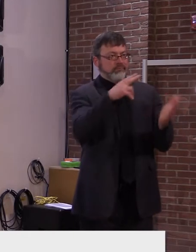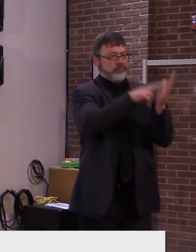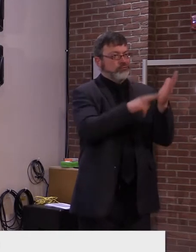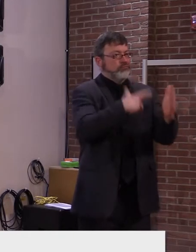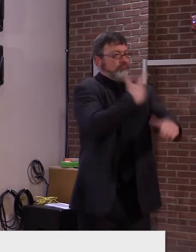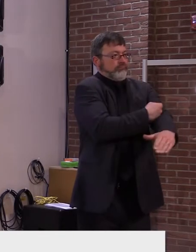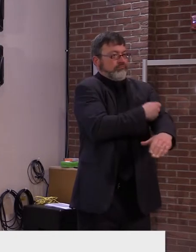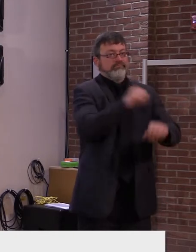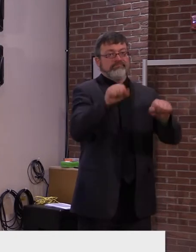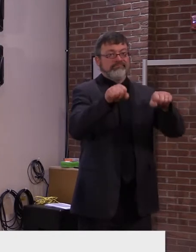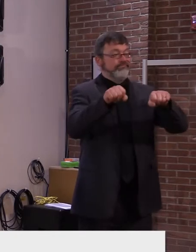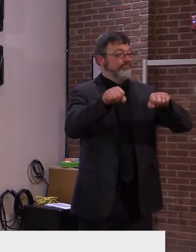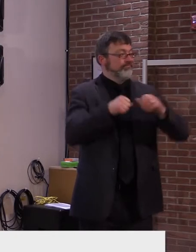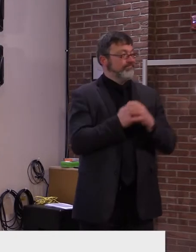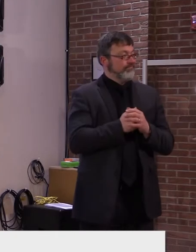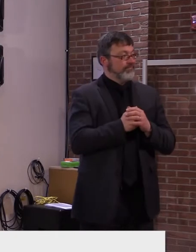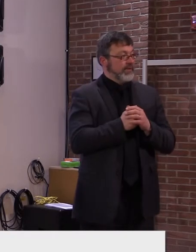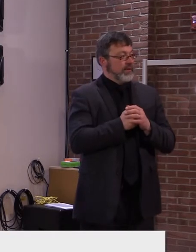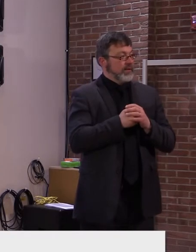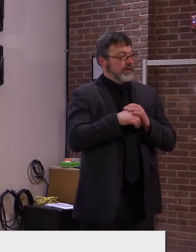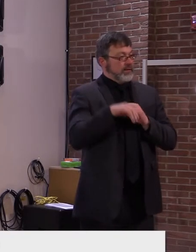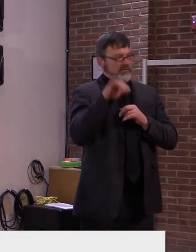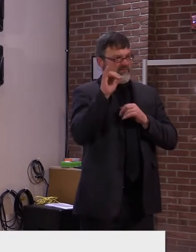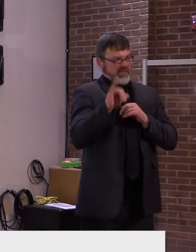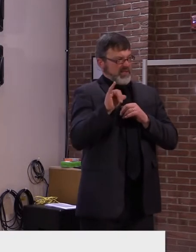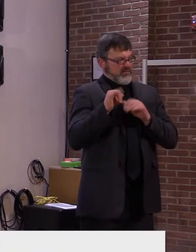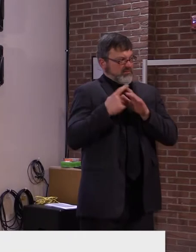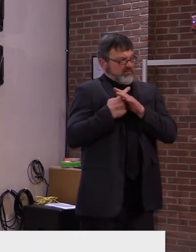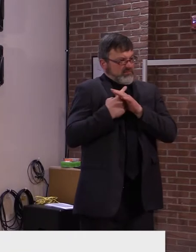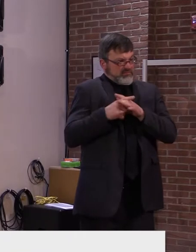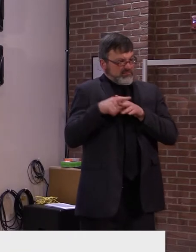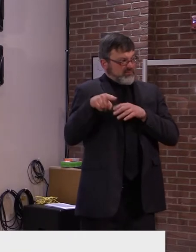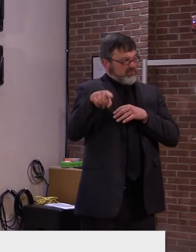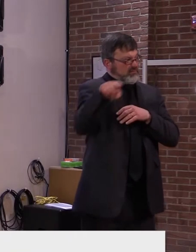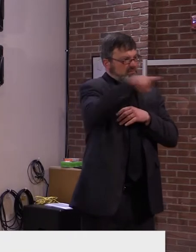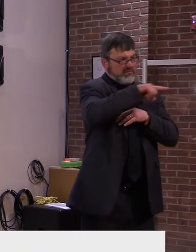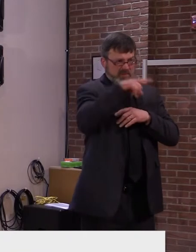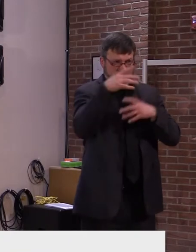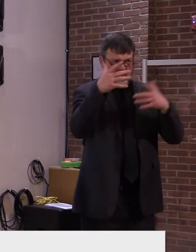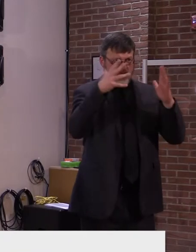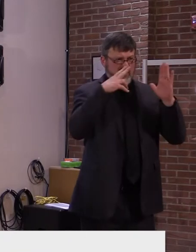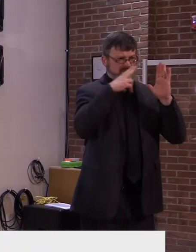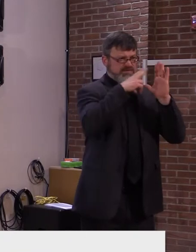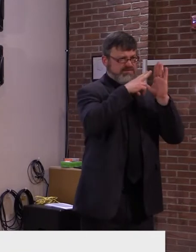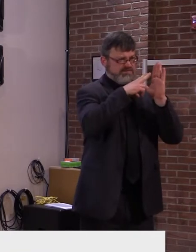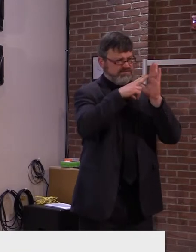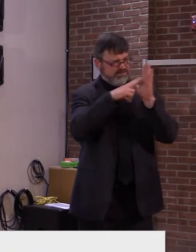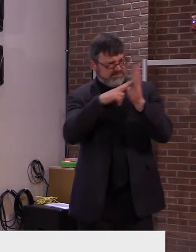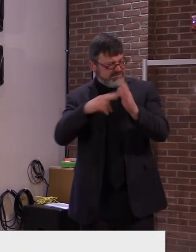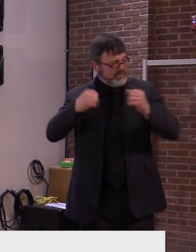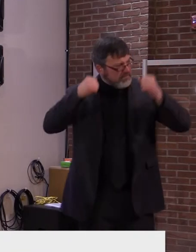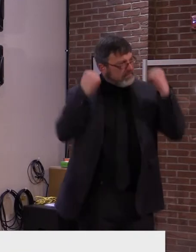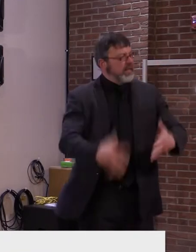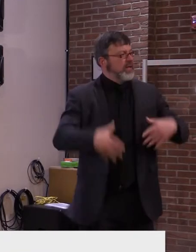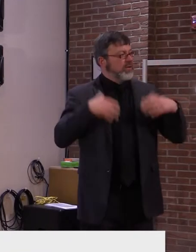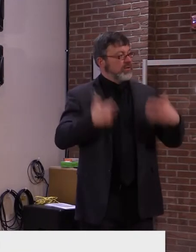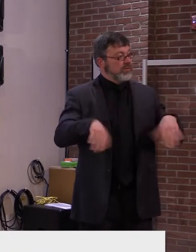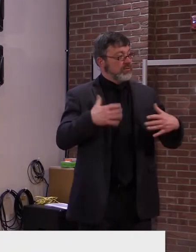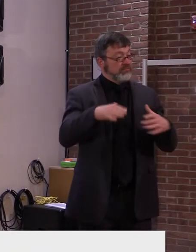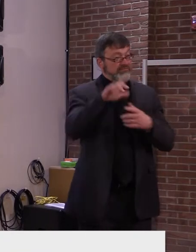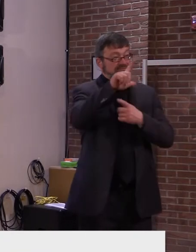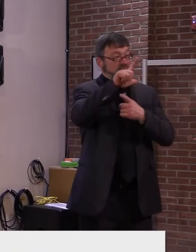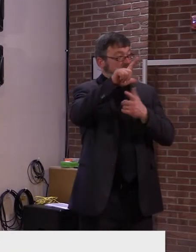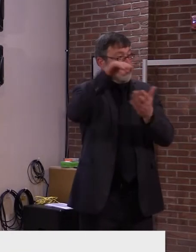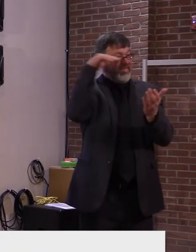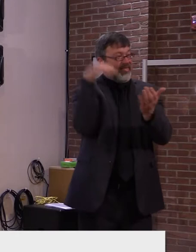overwhelming response this week, and as the Governor said, as of today, 21,400 Vermonters age 70 and older have made